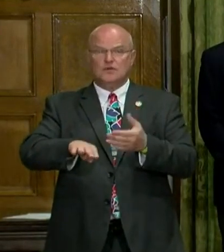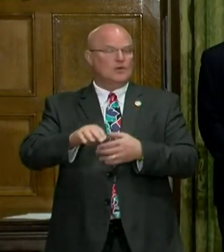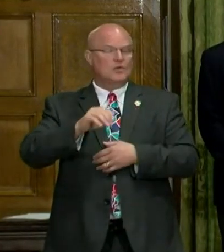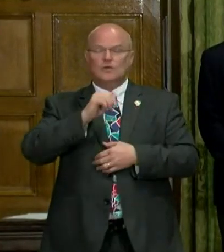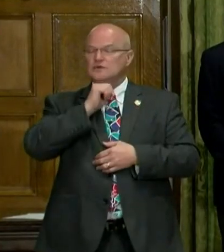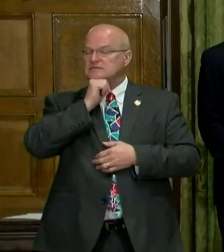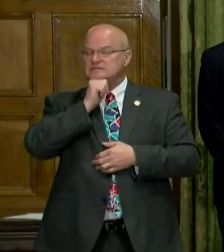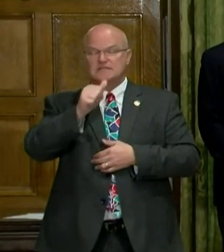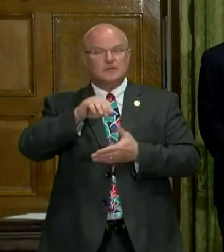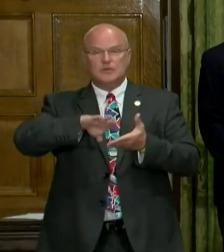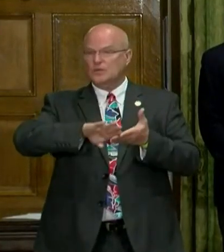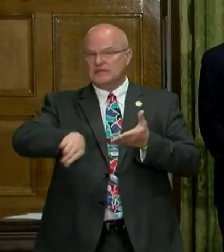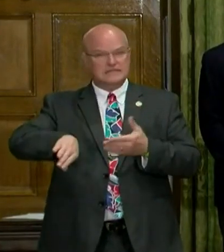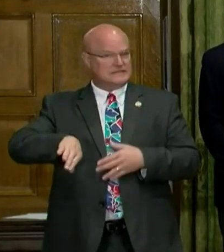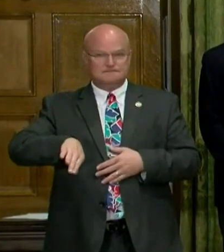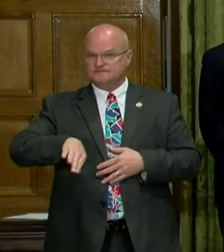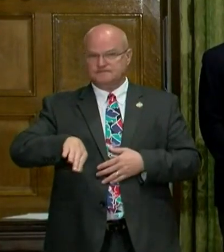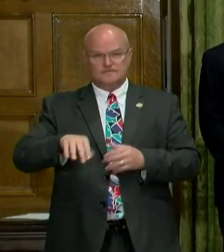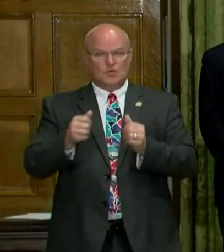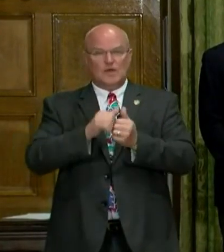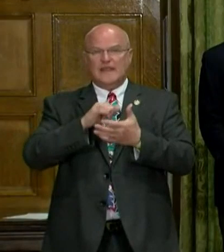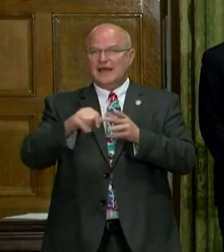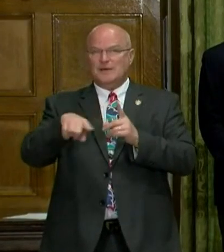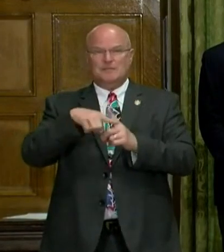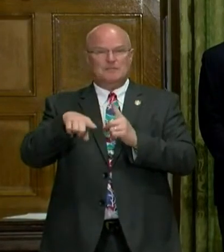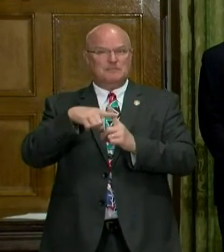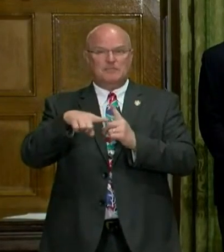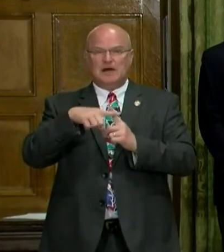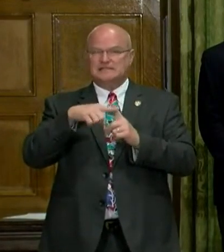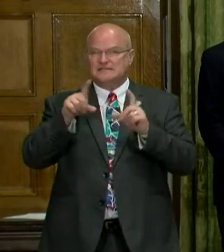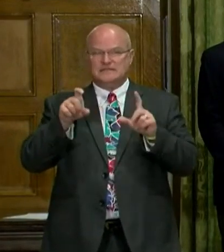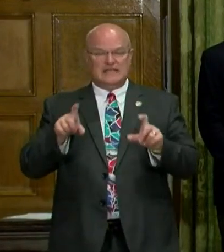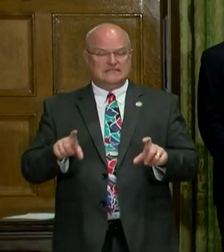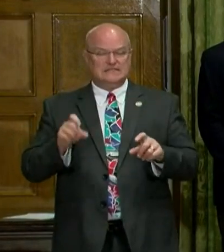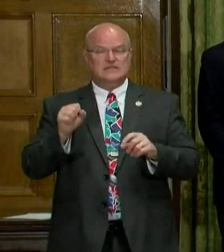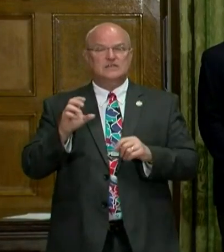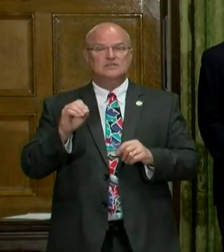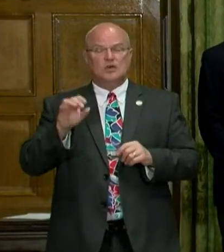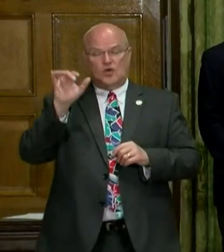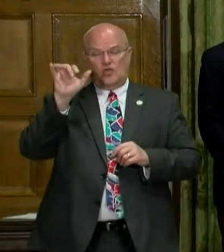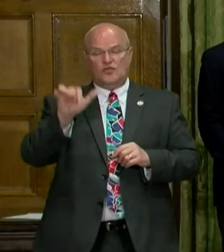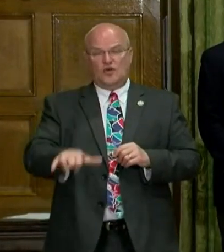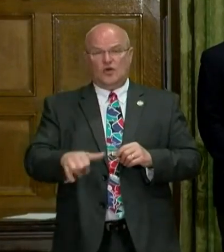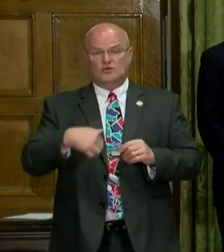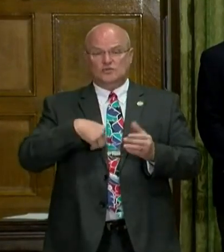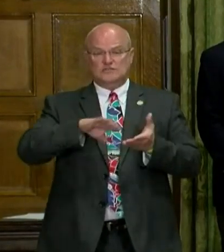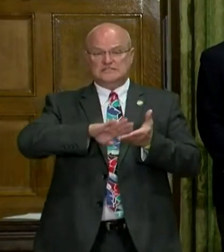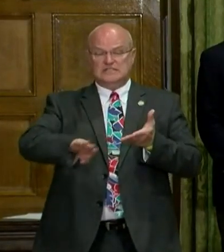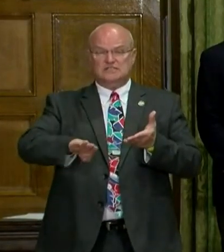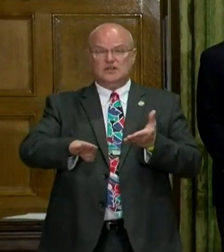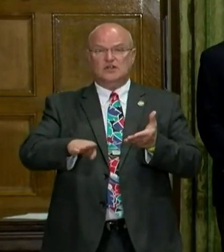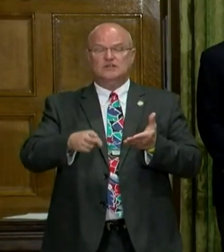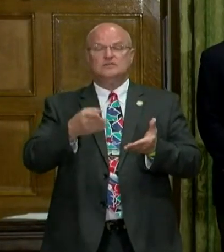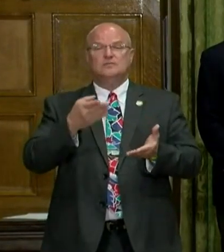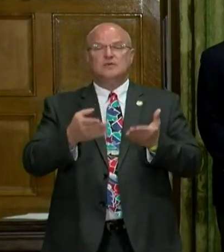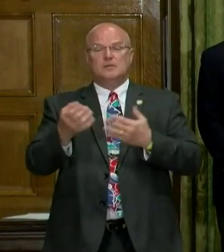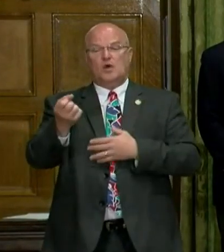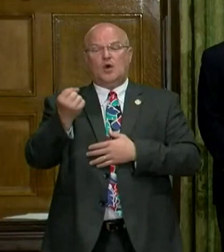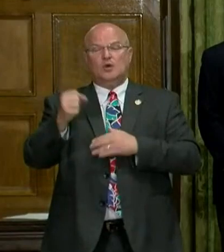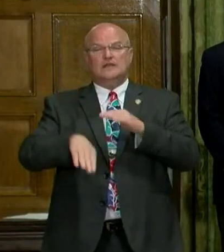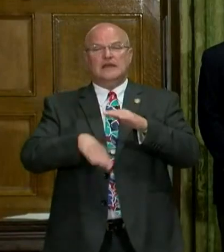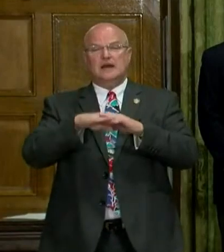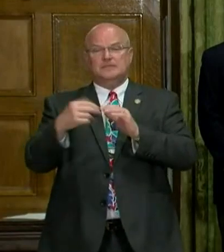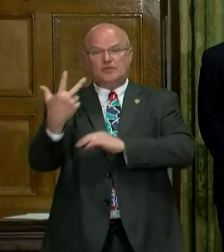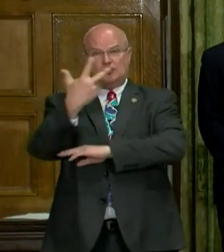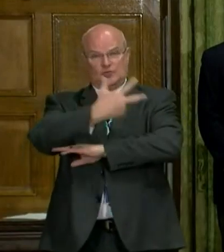we will not be releasing that person with that positive test. So those that have discharged, we will probably be holding up